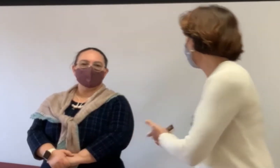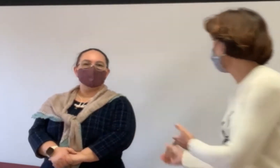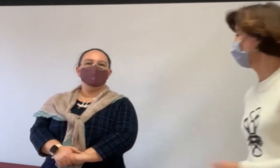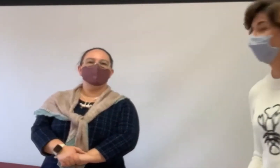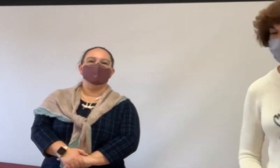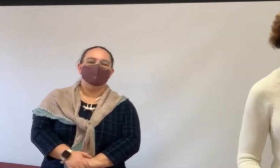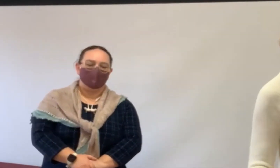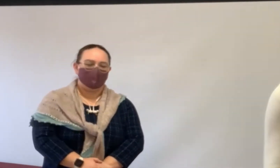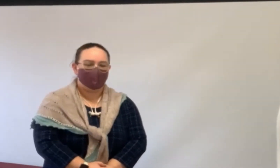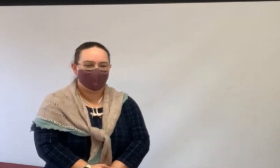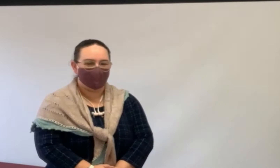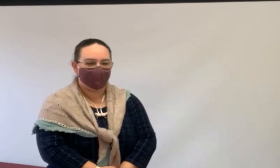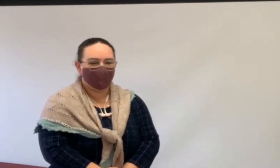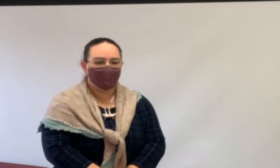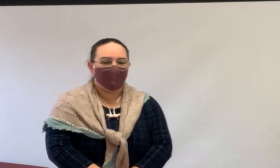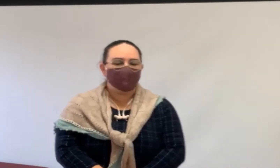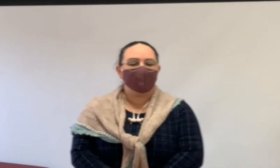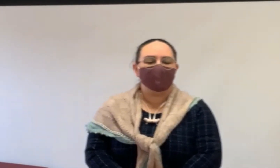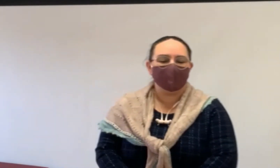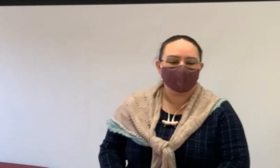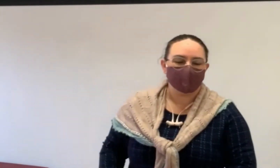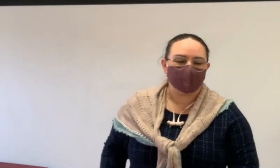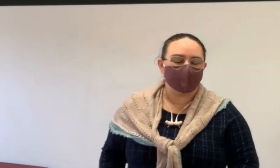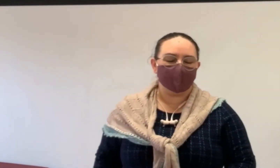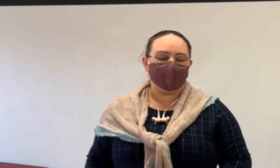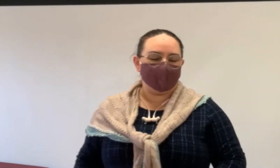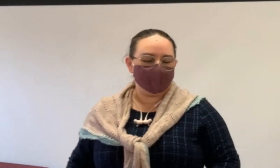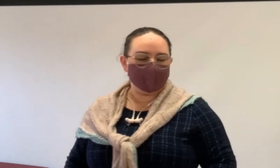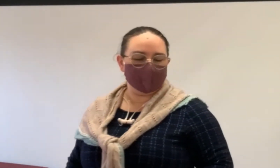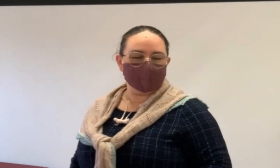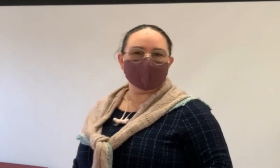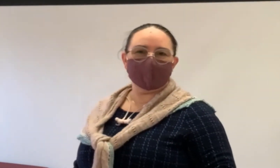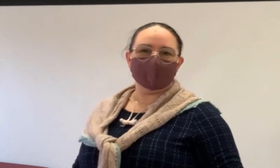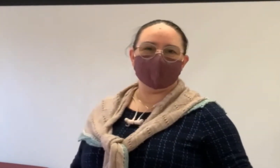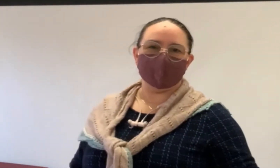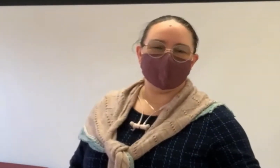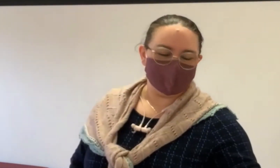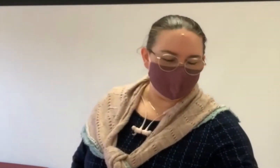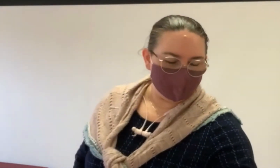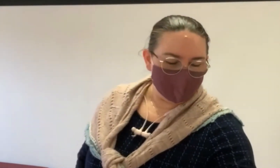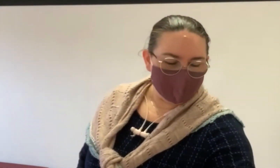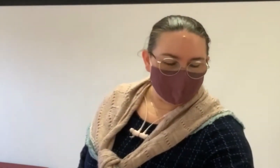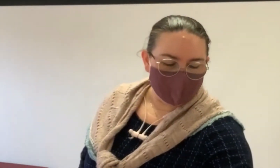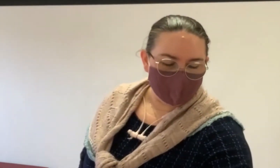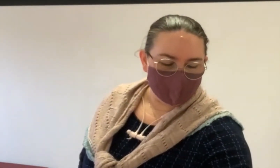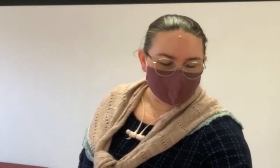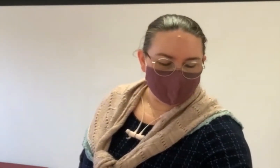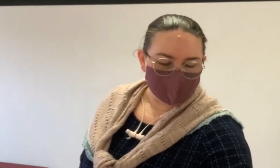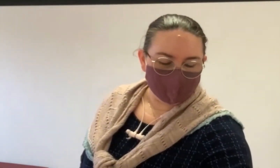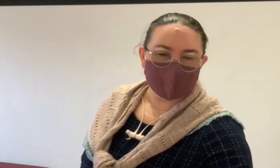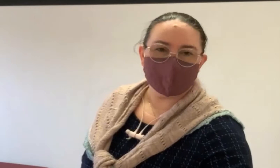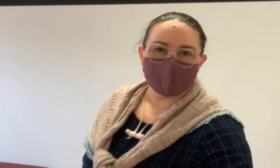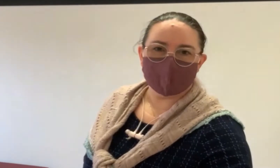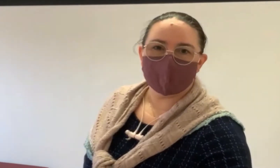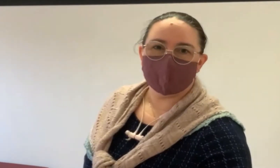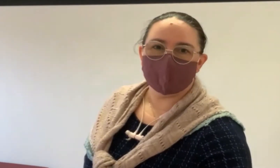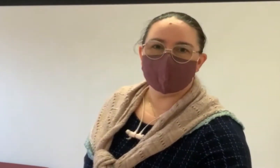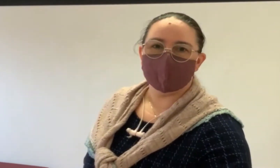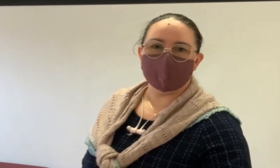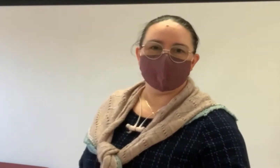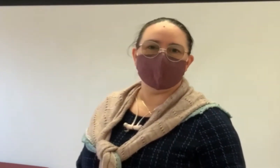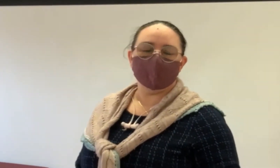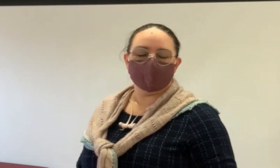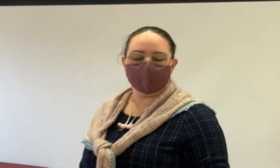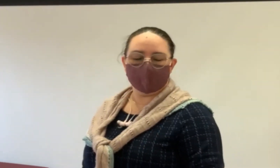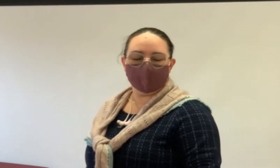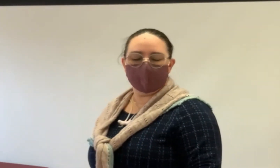Christina, thank you. you. Thank you. So I am Christina Cardone from Keller Williams Real Estate. My father Dominic Cardone